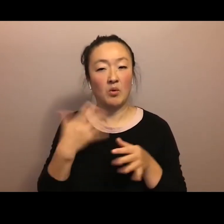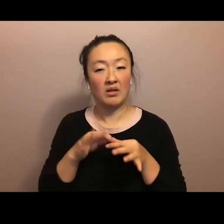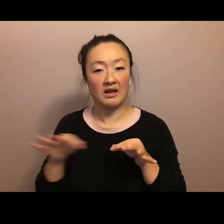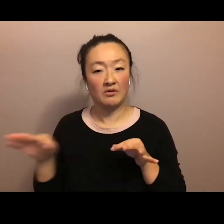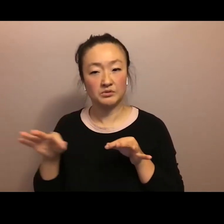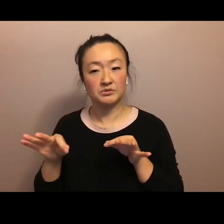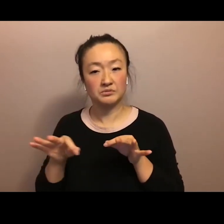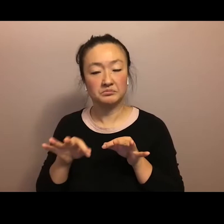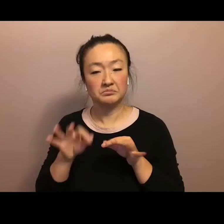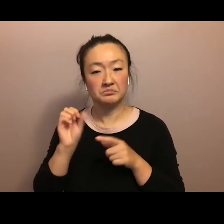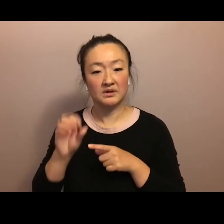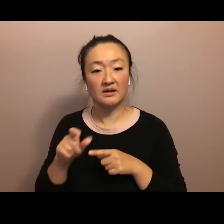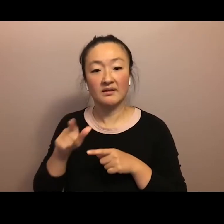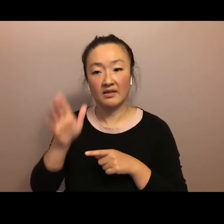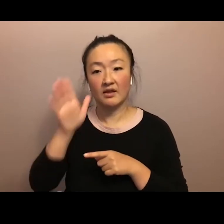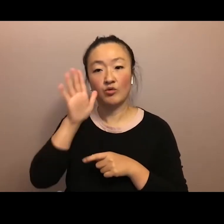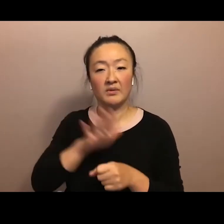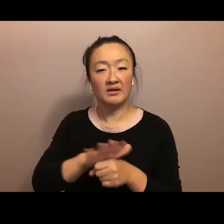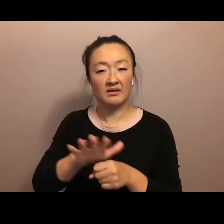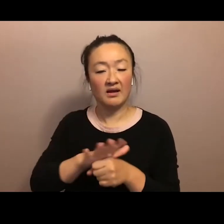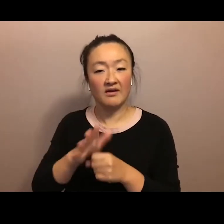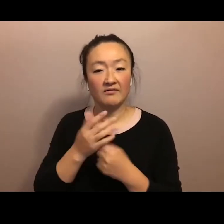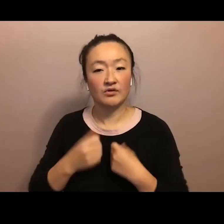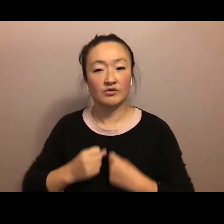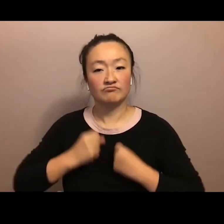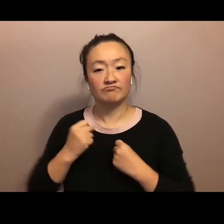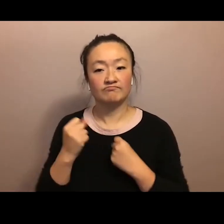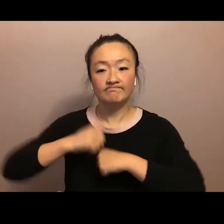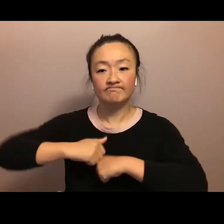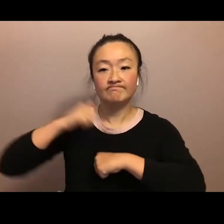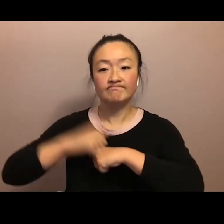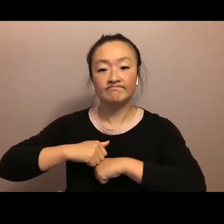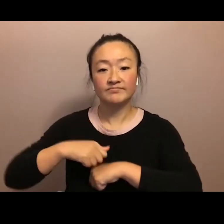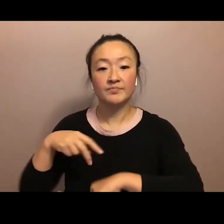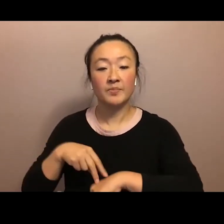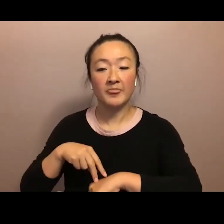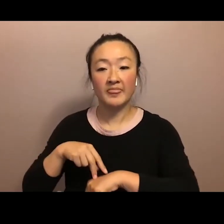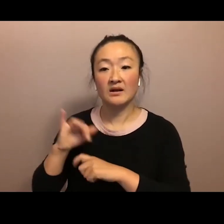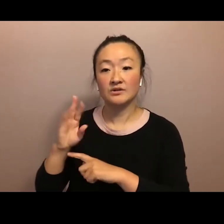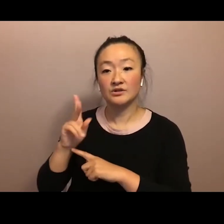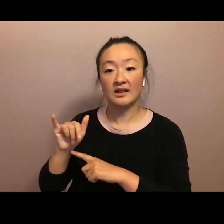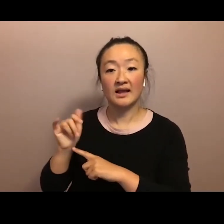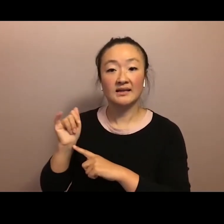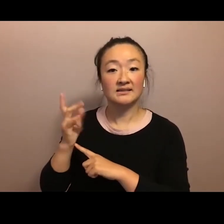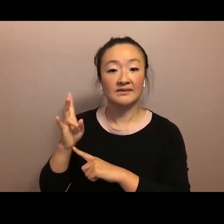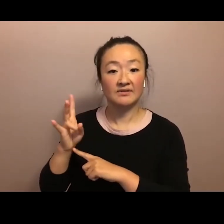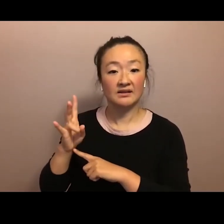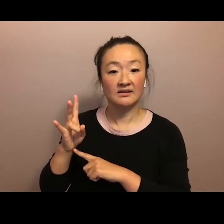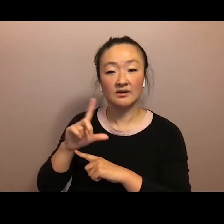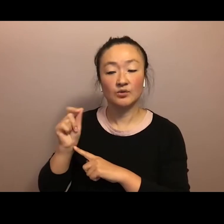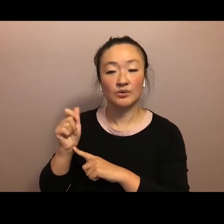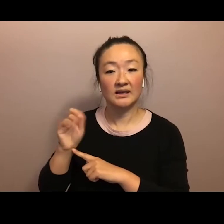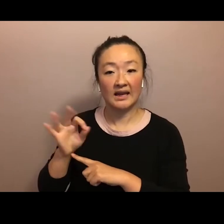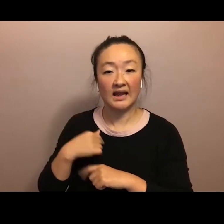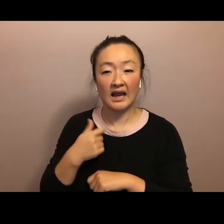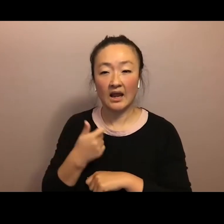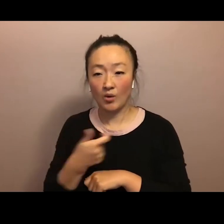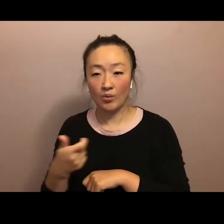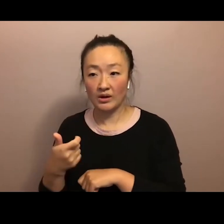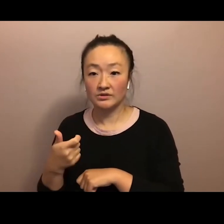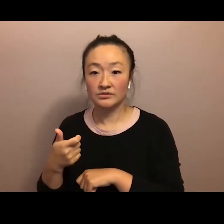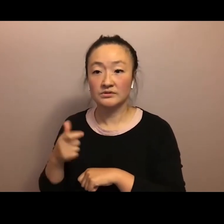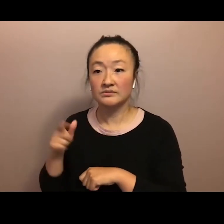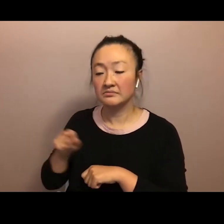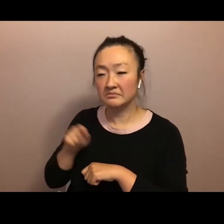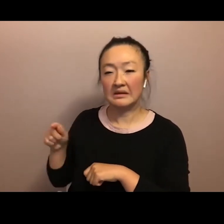That will be enough to keep me standing. On July 17, 2019, I watched alongside my lahui